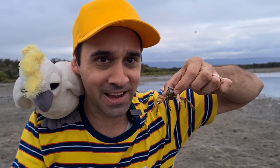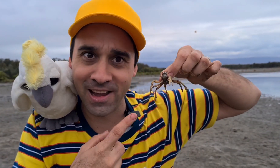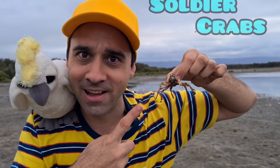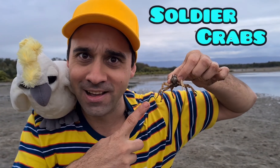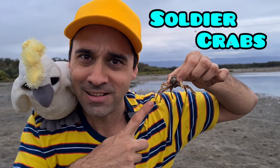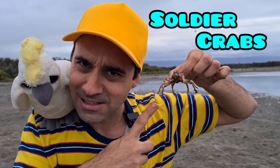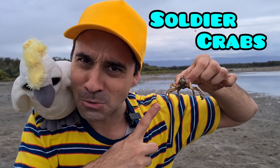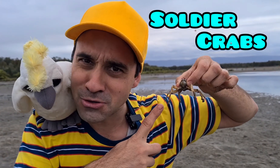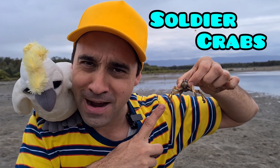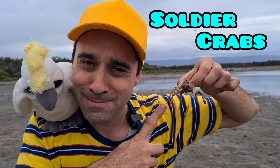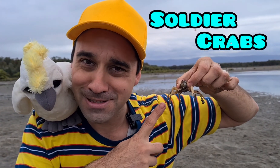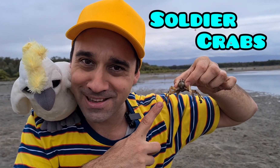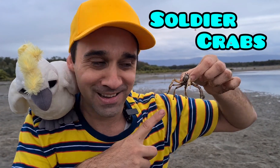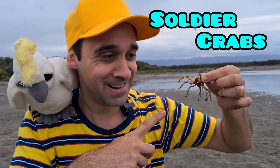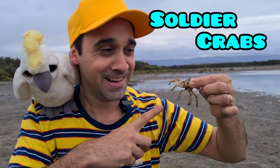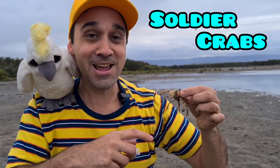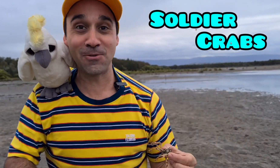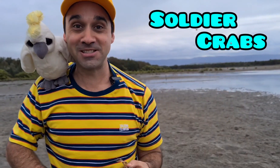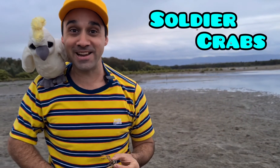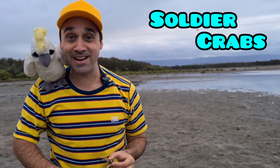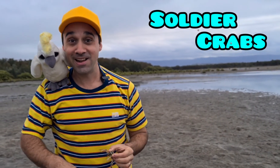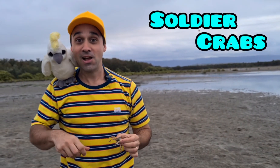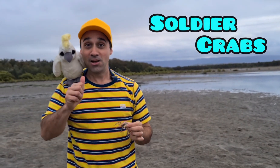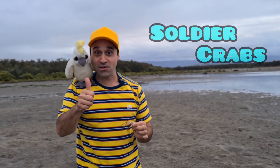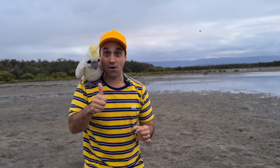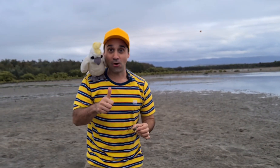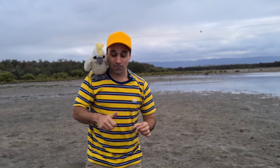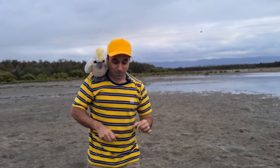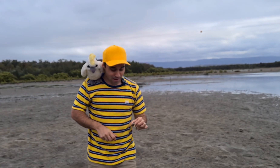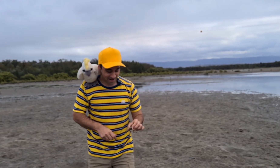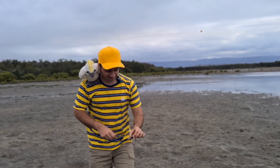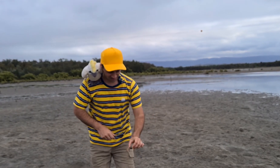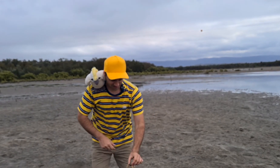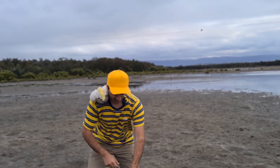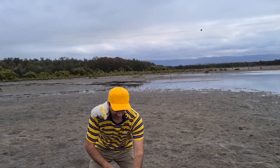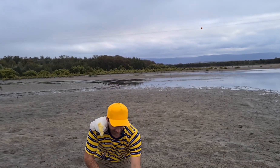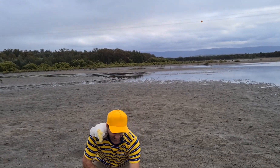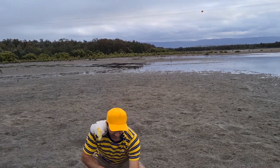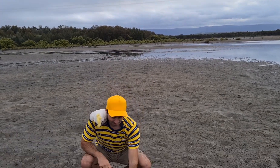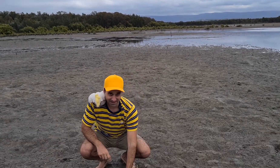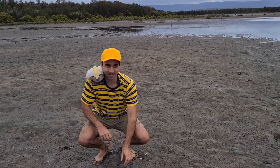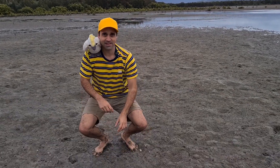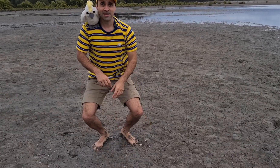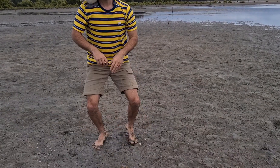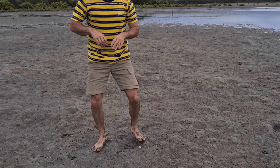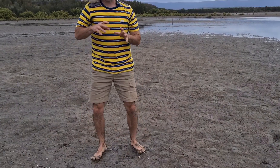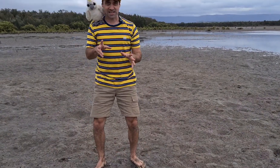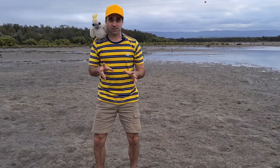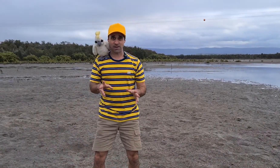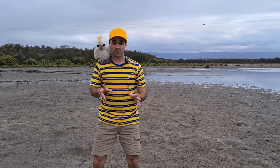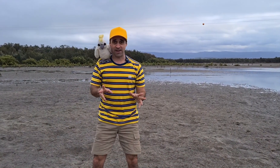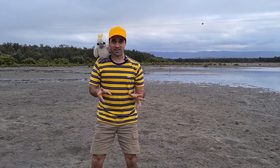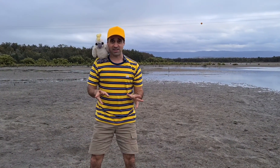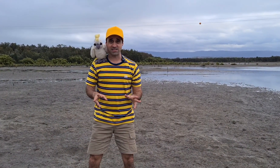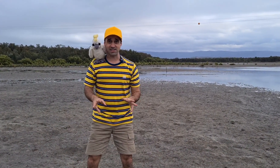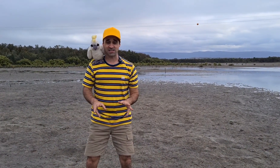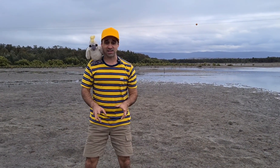soldier crabs? If you did, you're right. There you go, mate. Today's fun fact, kids, is that